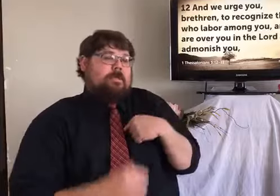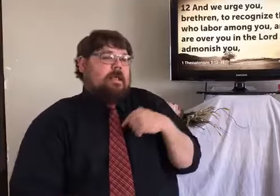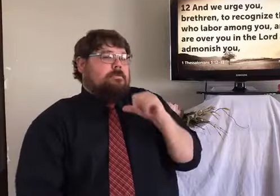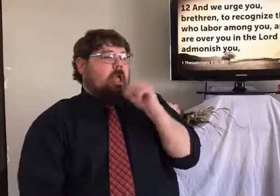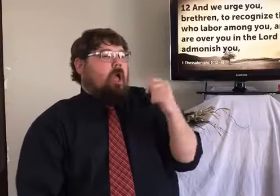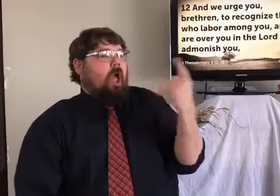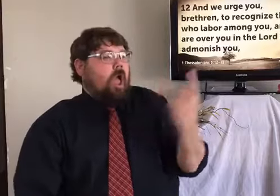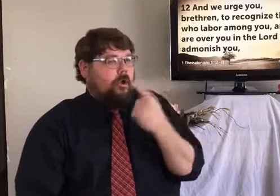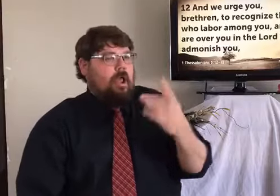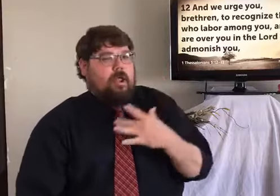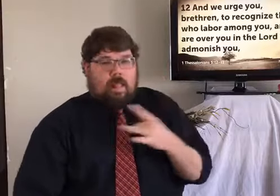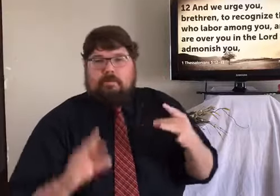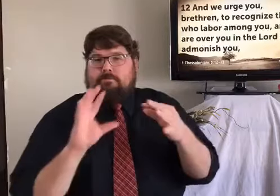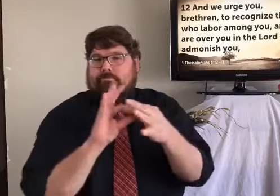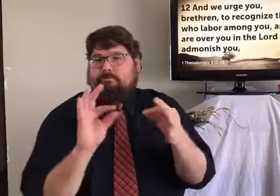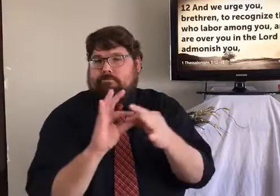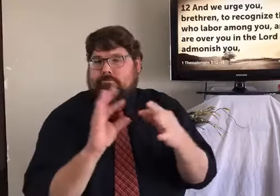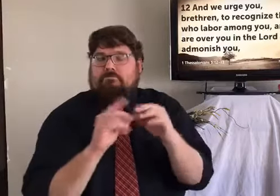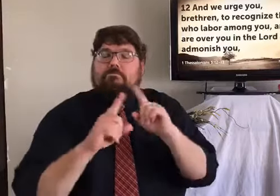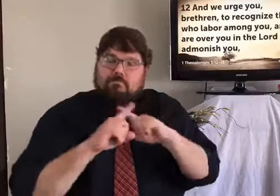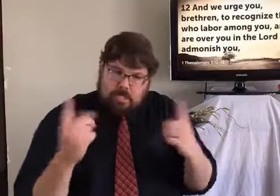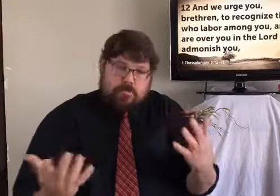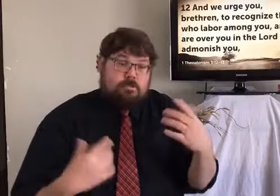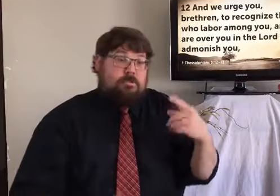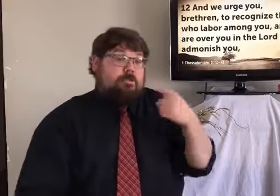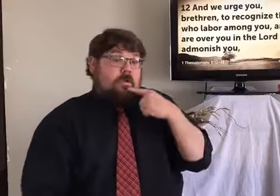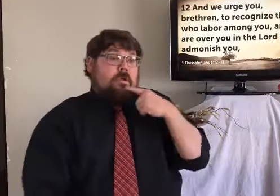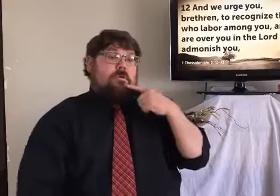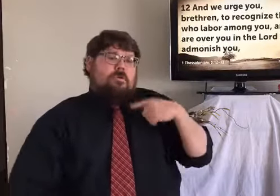1 Thessalonians 5, verses 12 and 13, and we urge you, brethren,